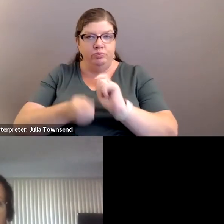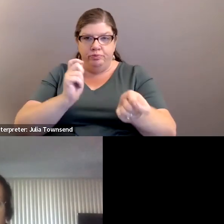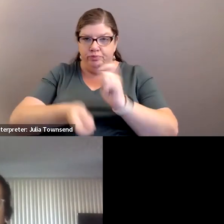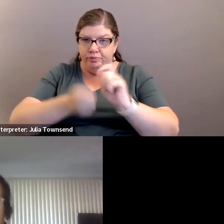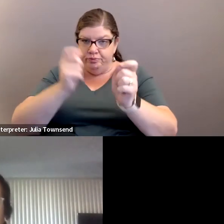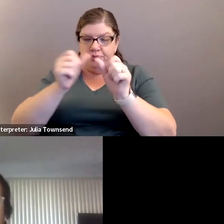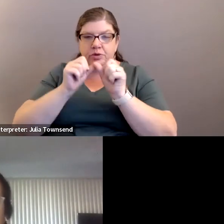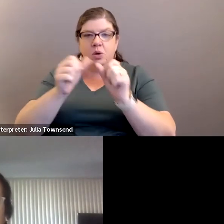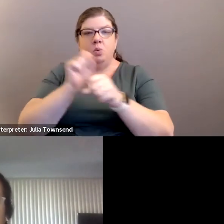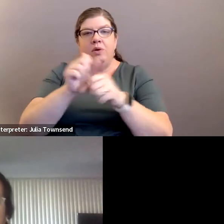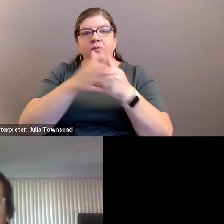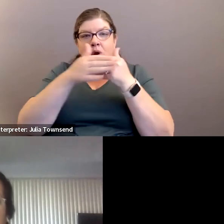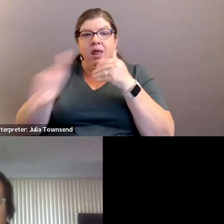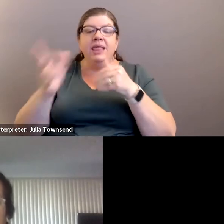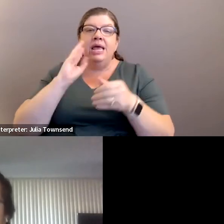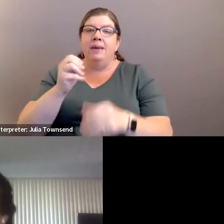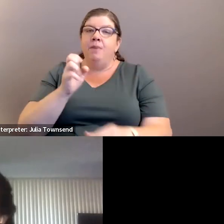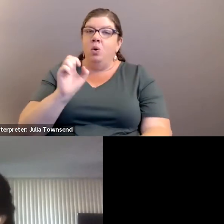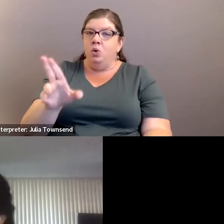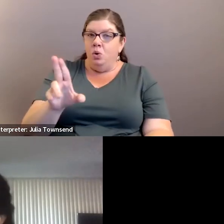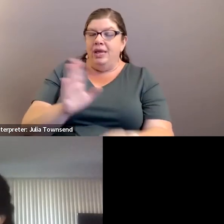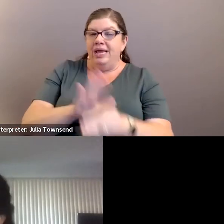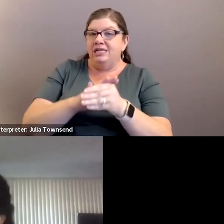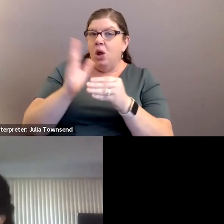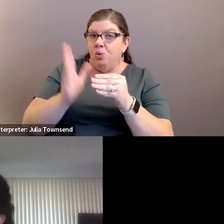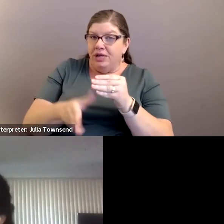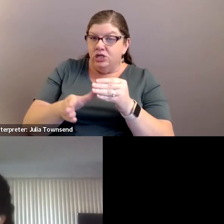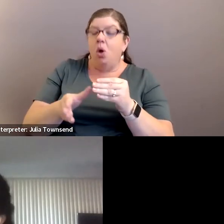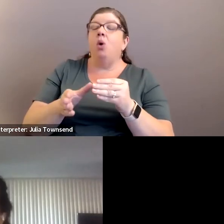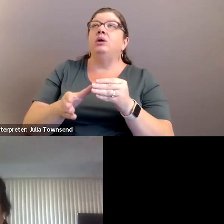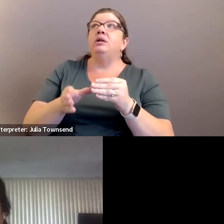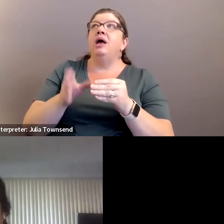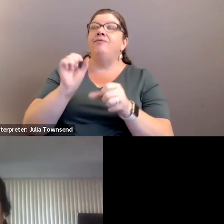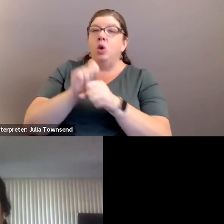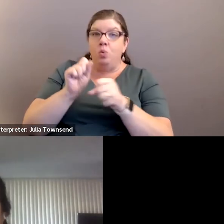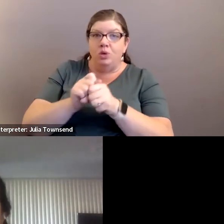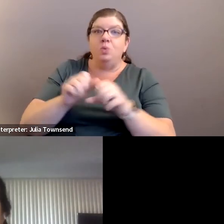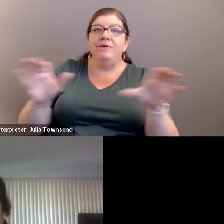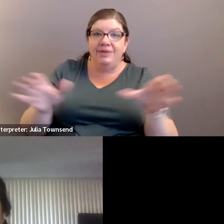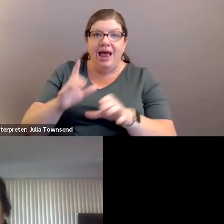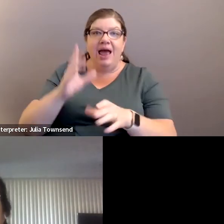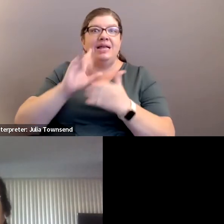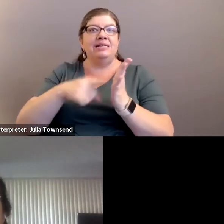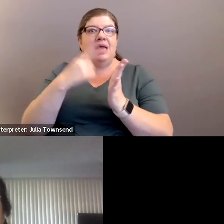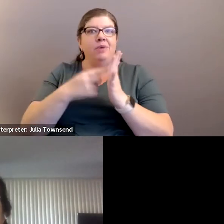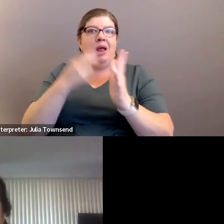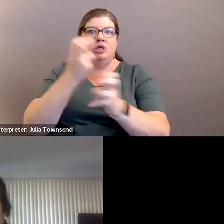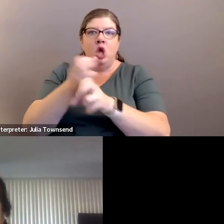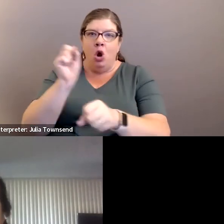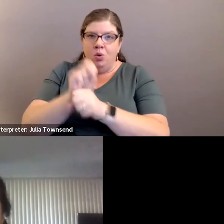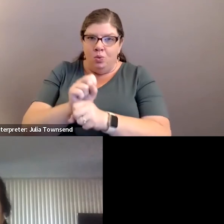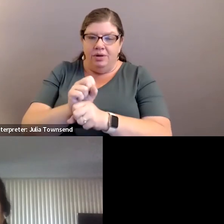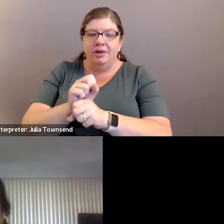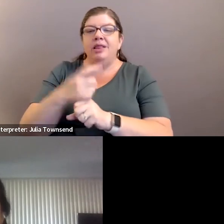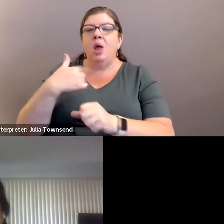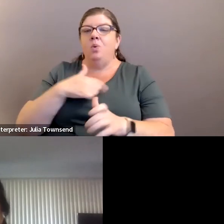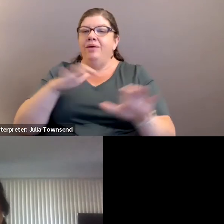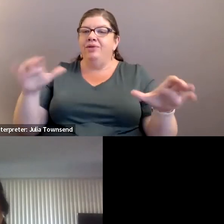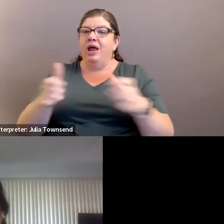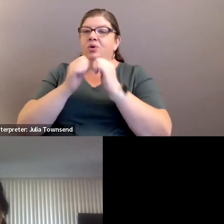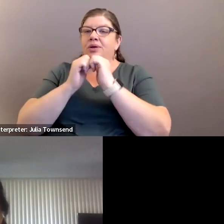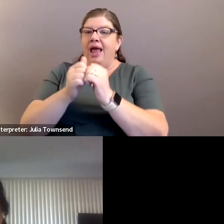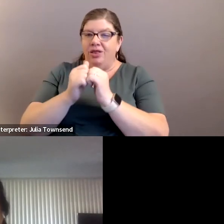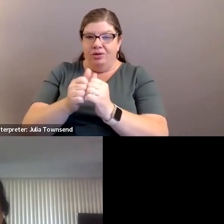uh you know and this mou is result of um the work that we've done together and sometimes the hard work that we've done together